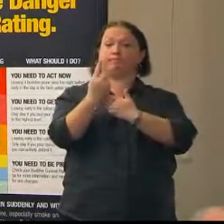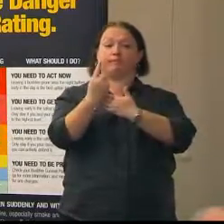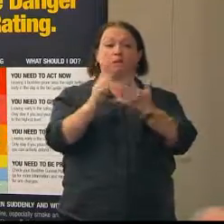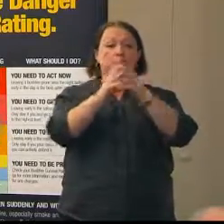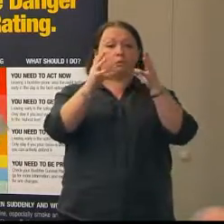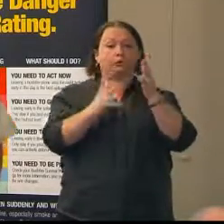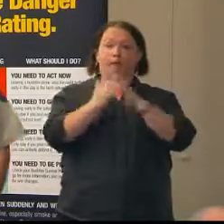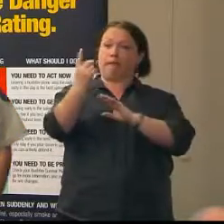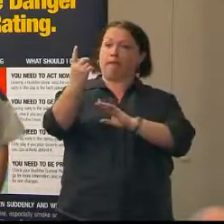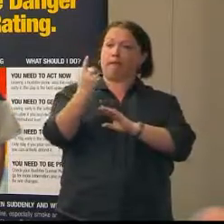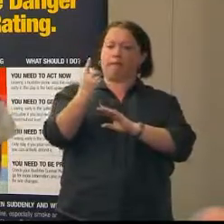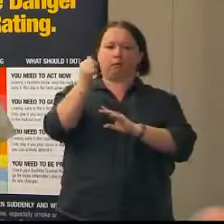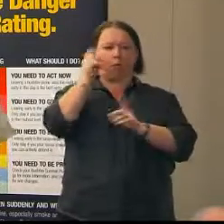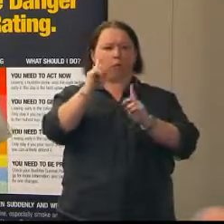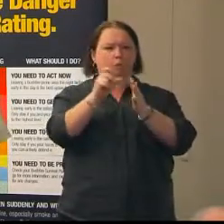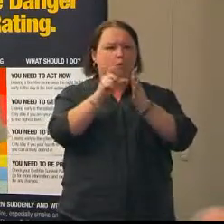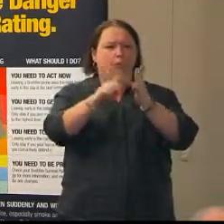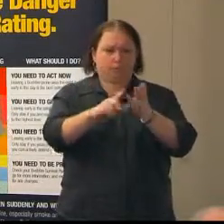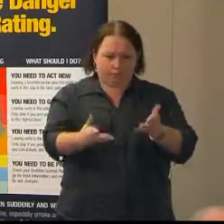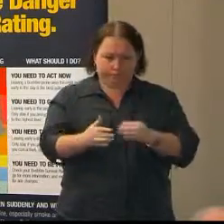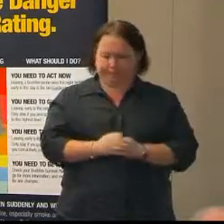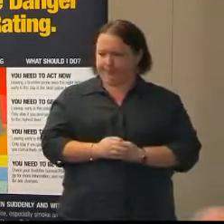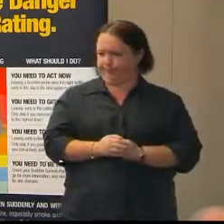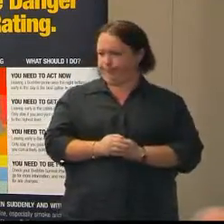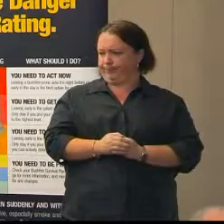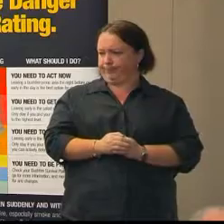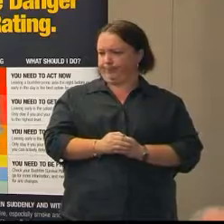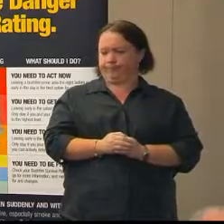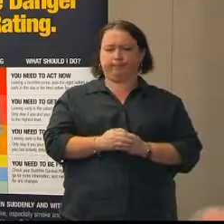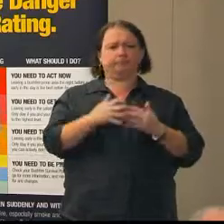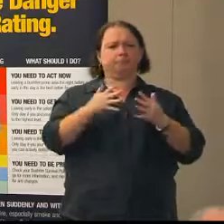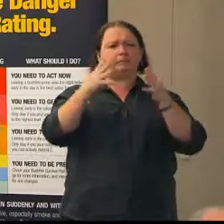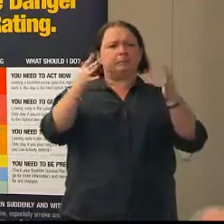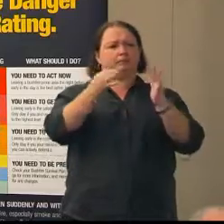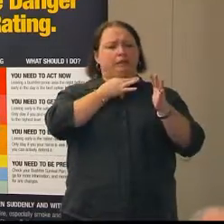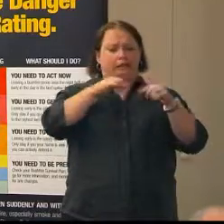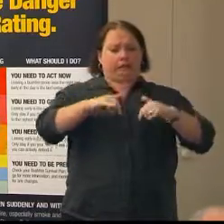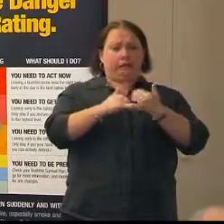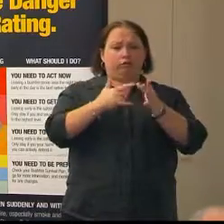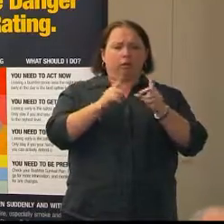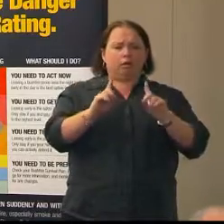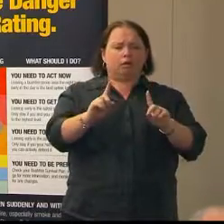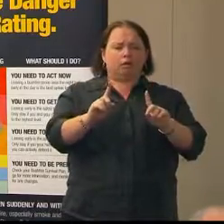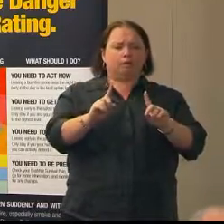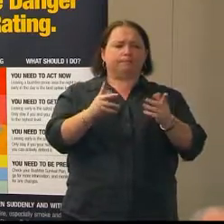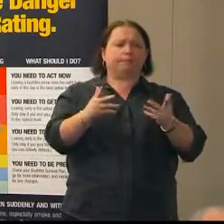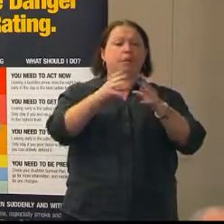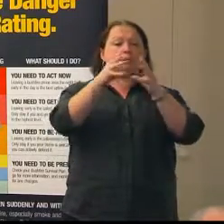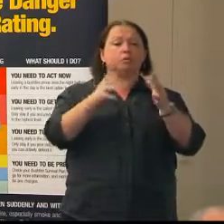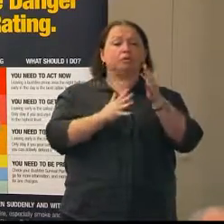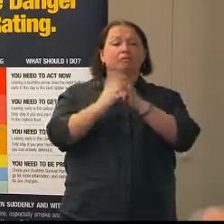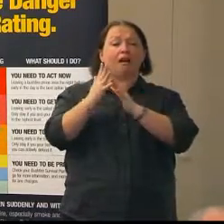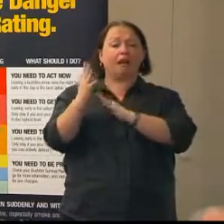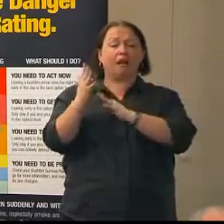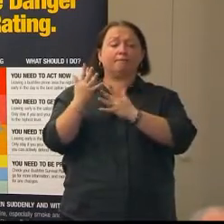threatens them. Key risks in South Australia. Bushfires unfortunately